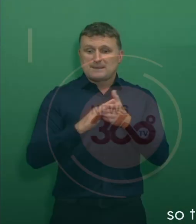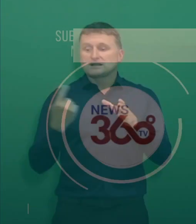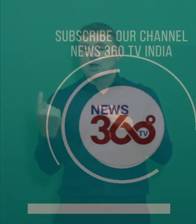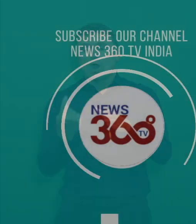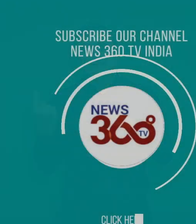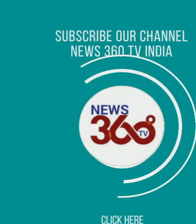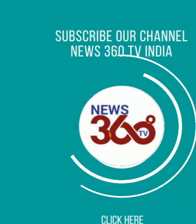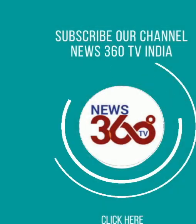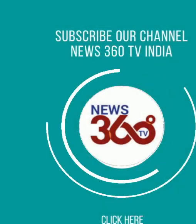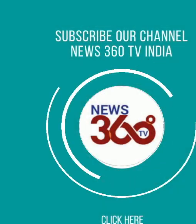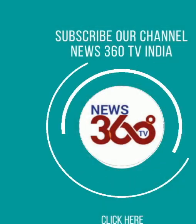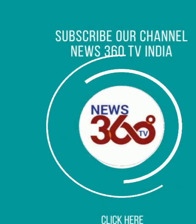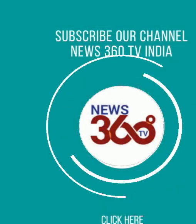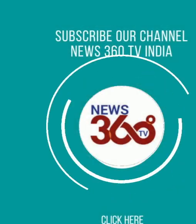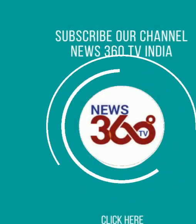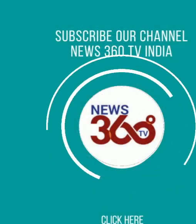seven days. .